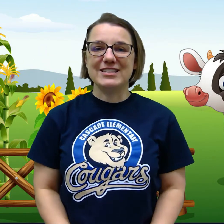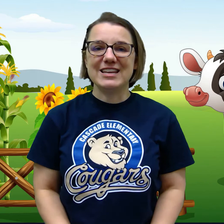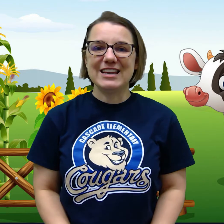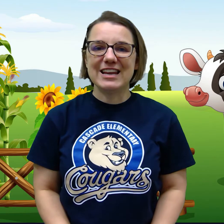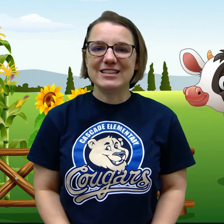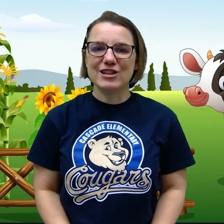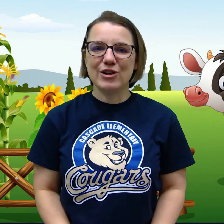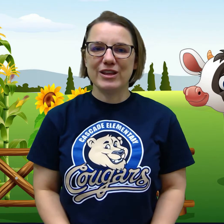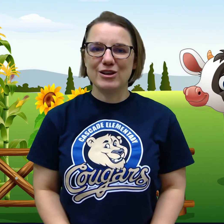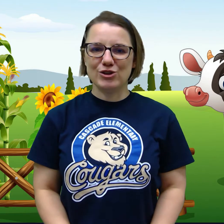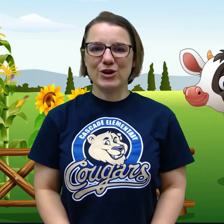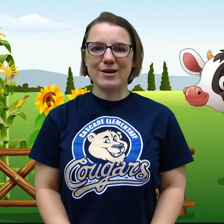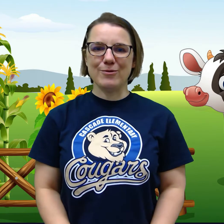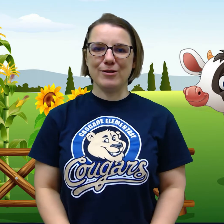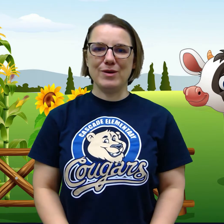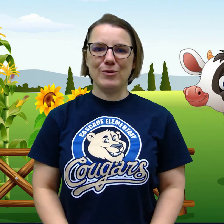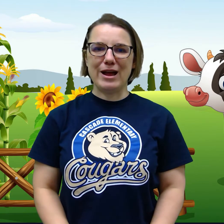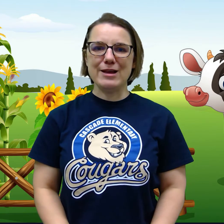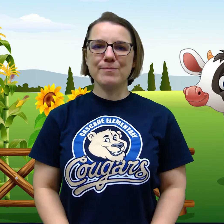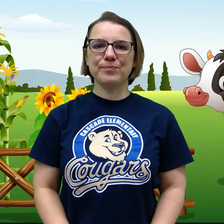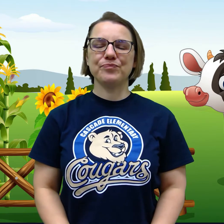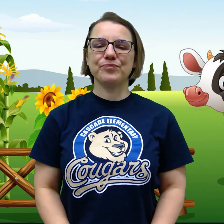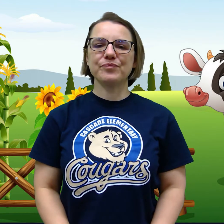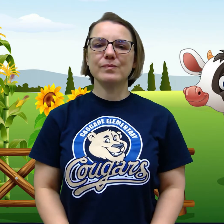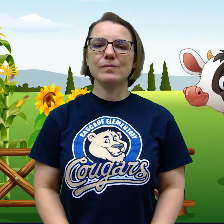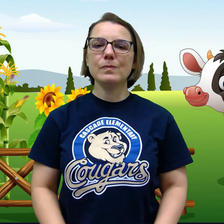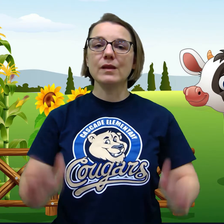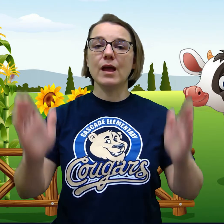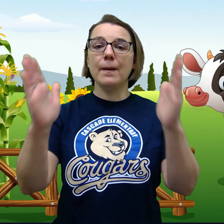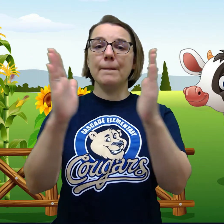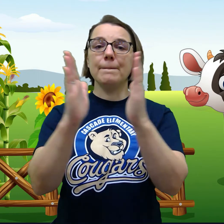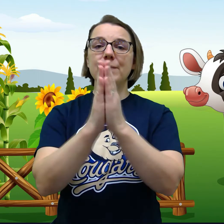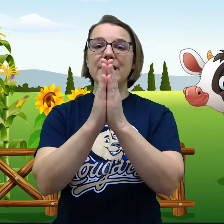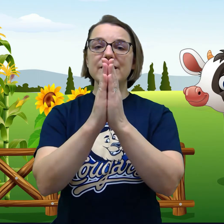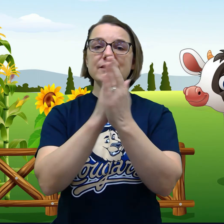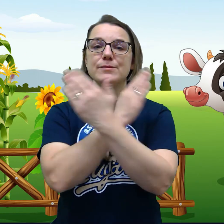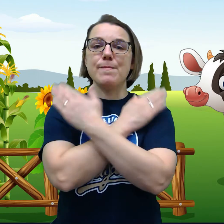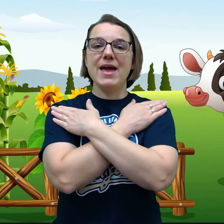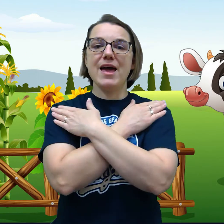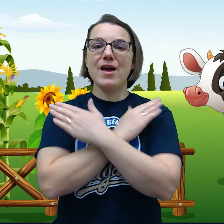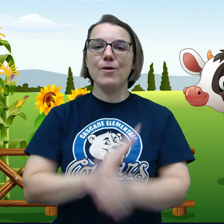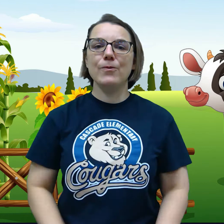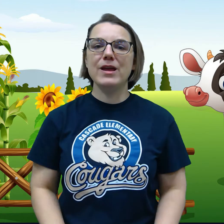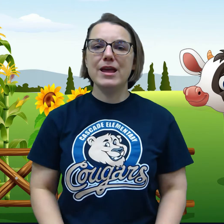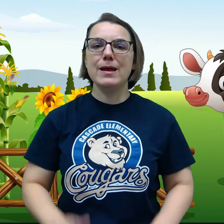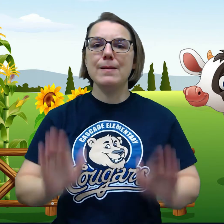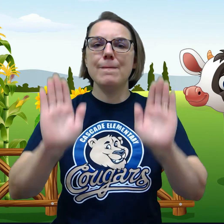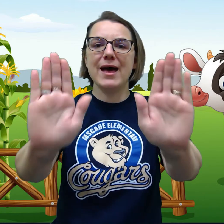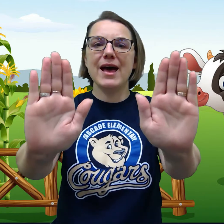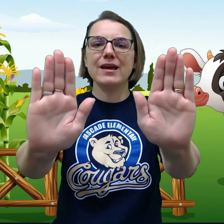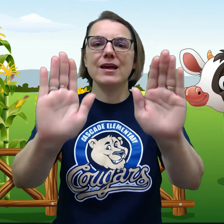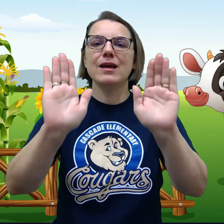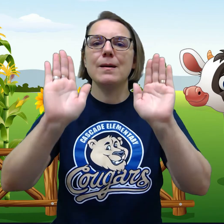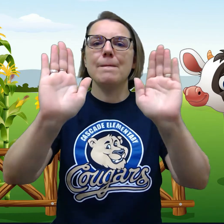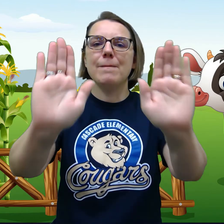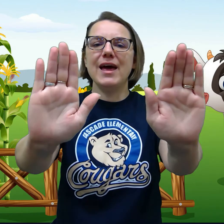to sing it again slowly. try it with me. Ready? Miss Mary Mack, Mack,